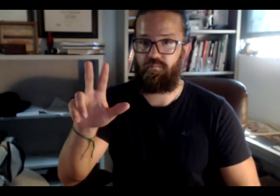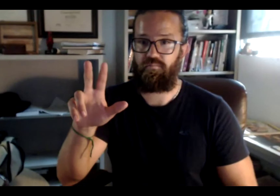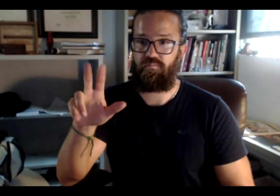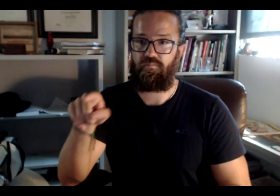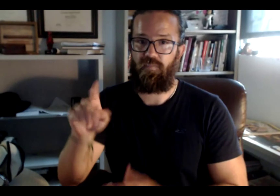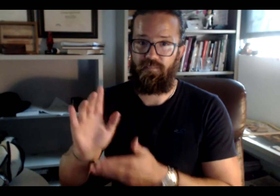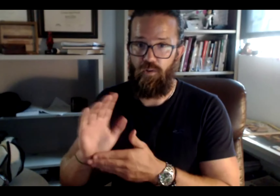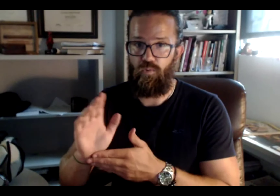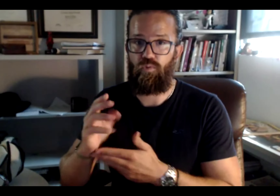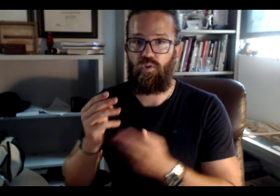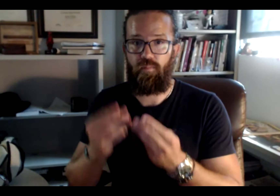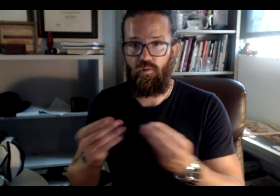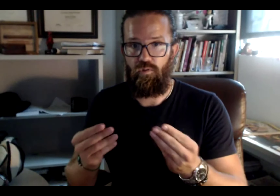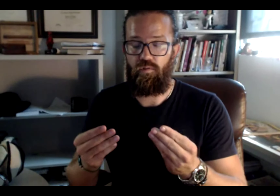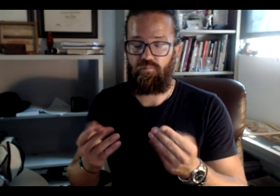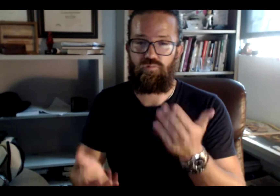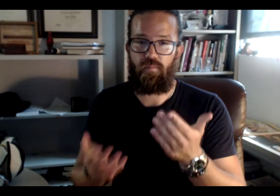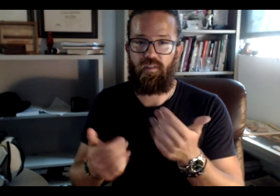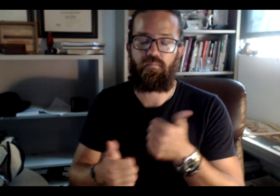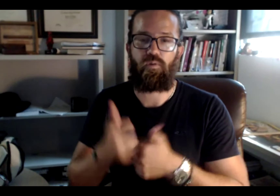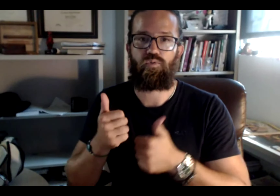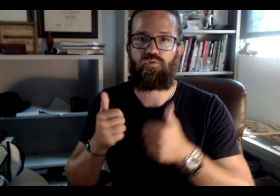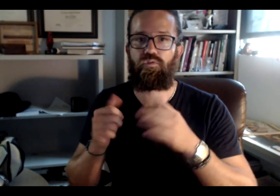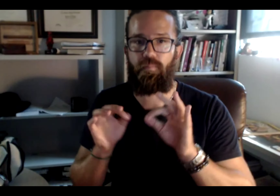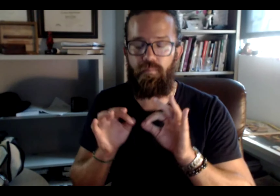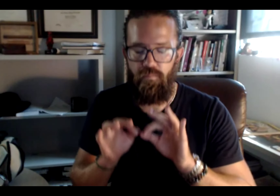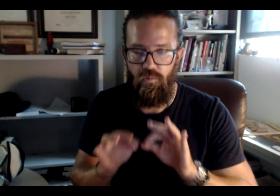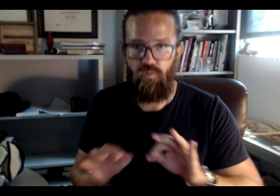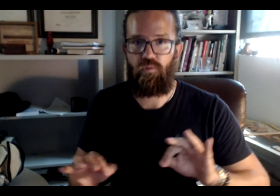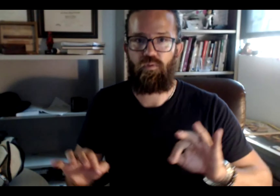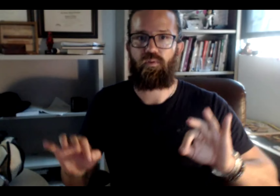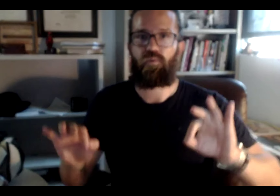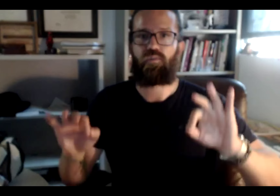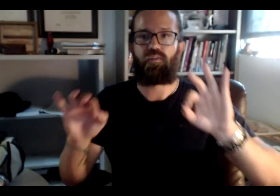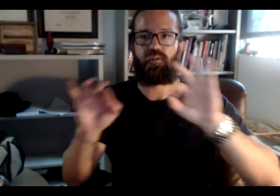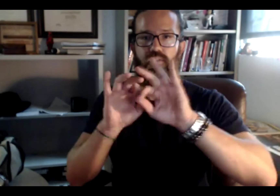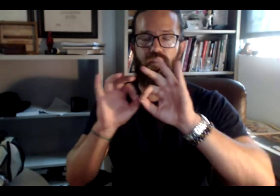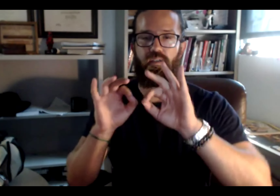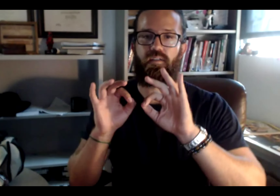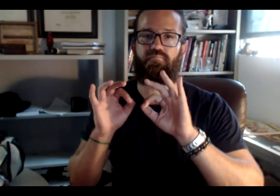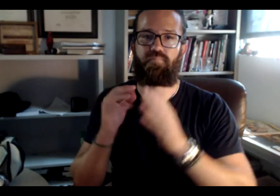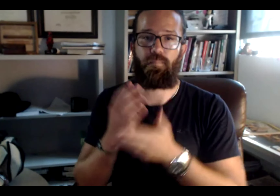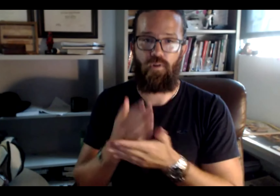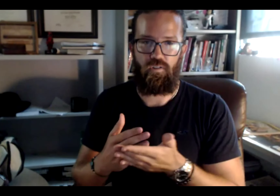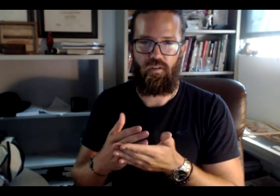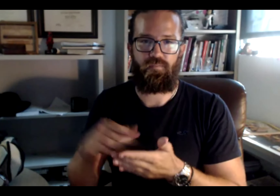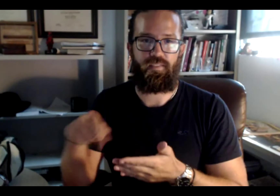Unit 1.3, that video, probably is the most important.